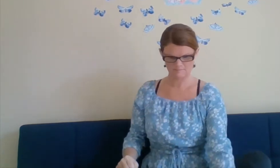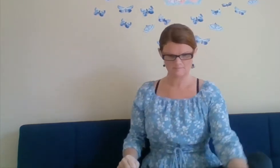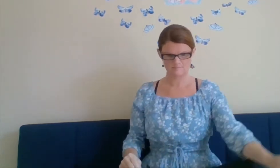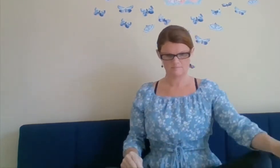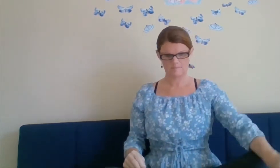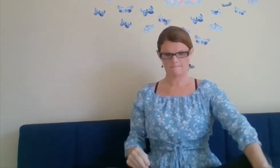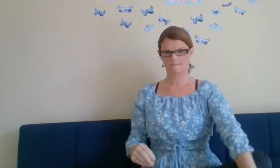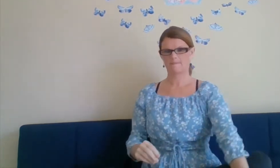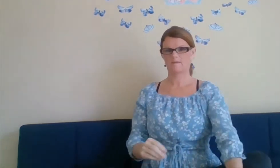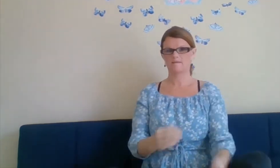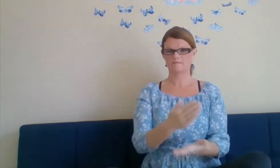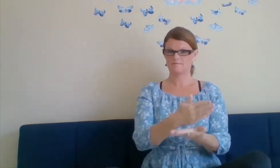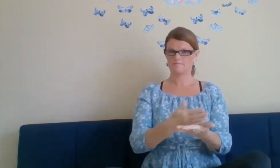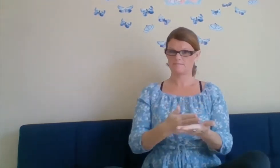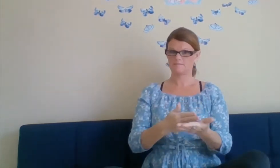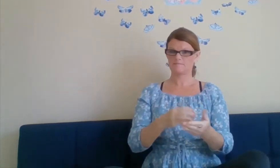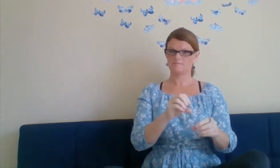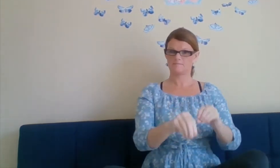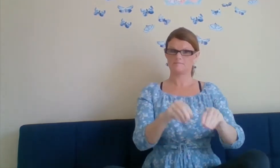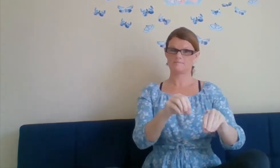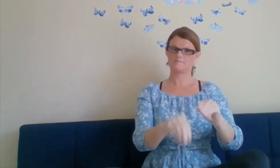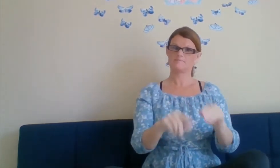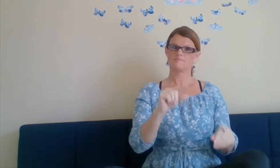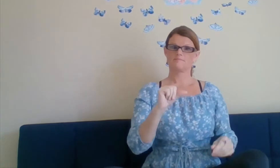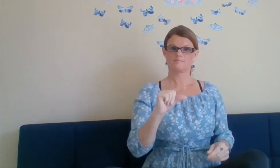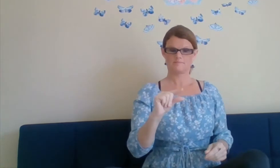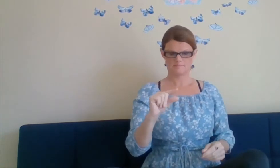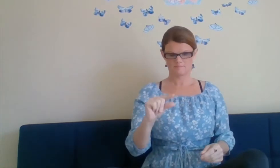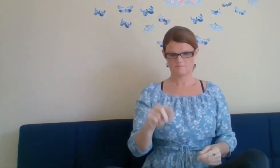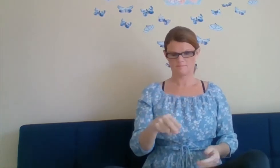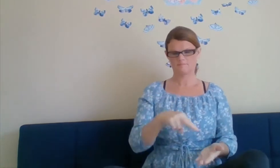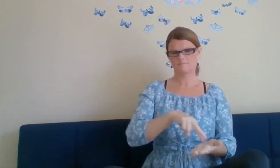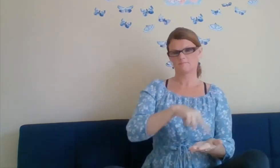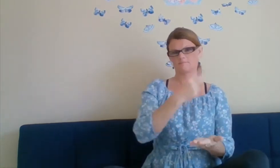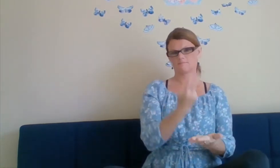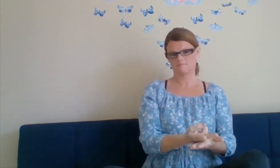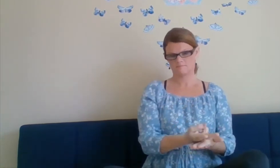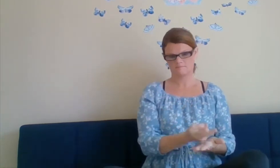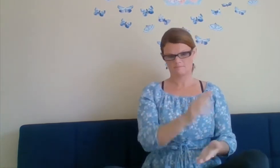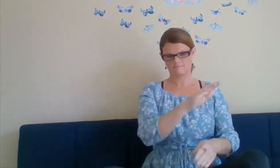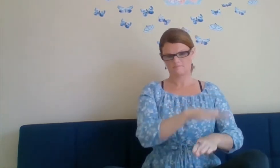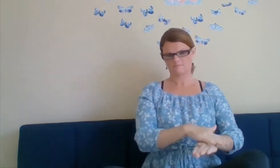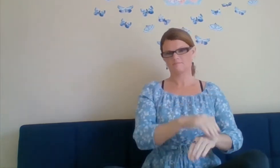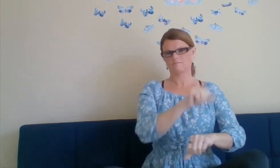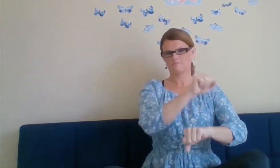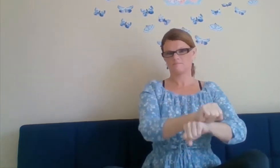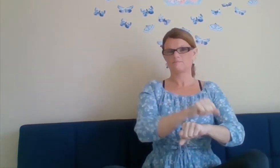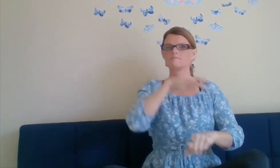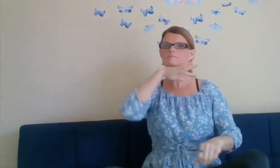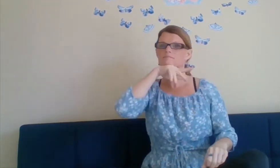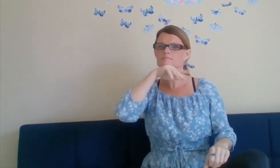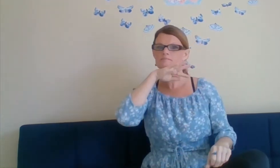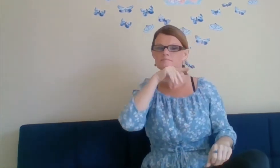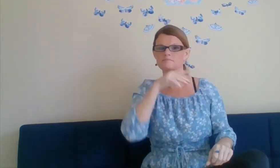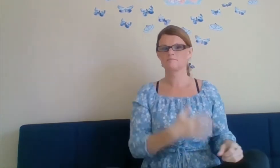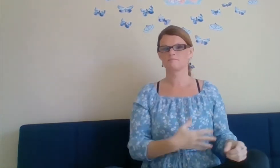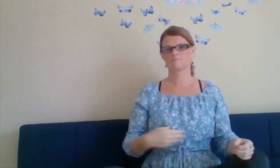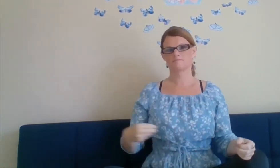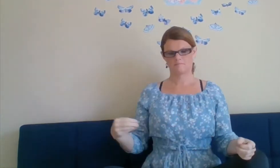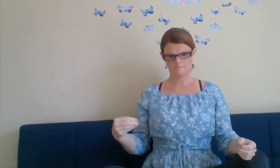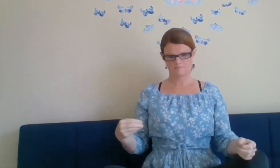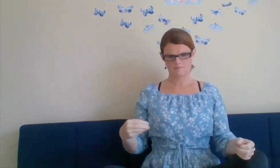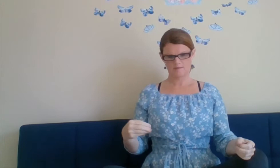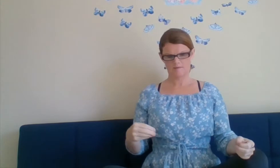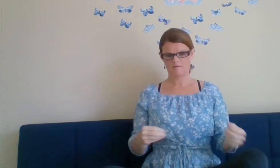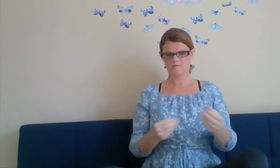Some seeds, they fell on rocky dirt and